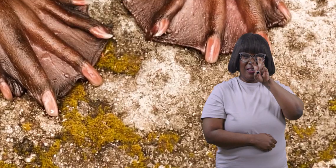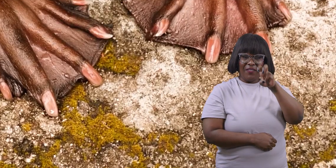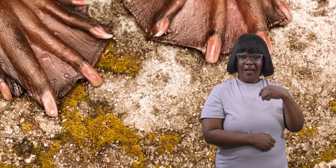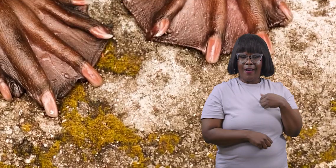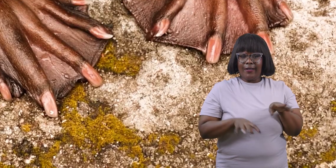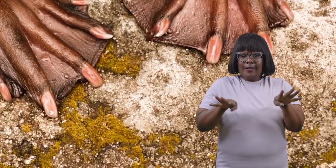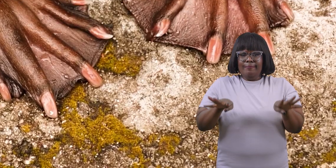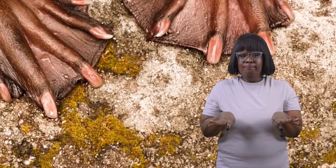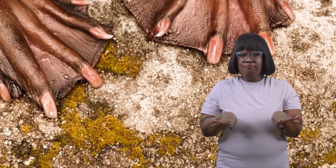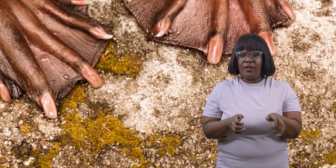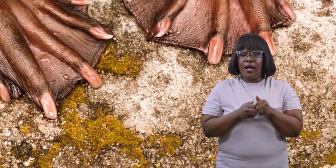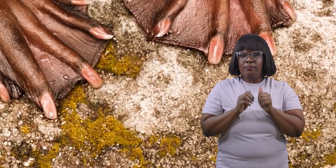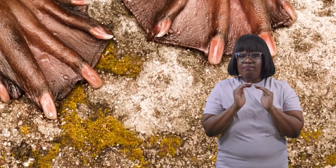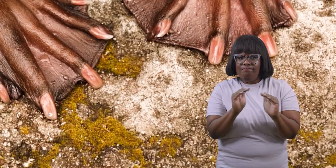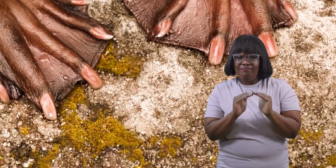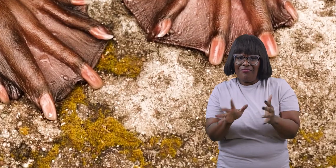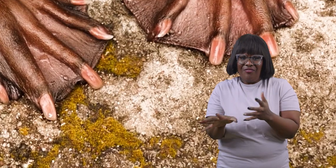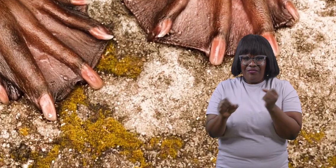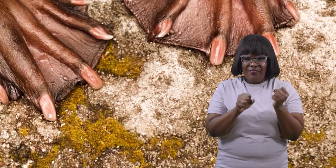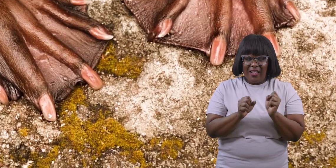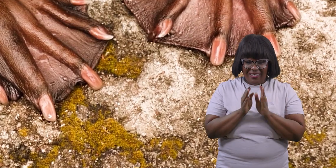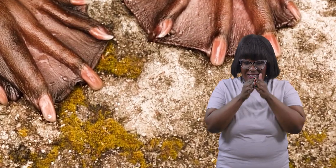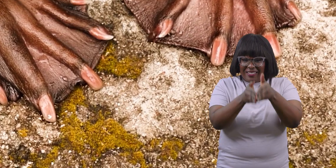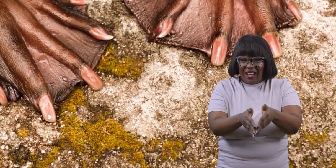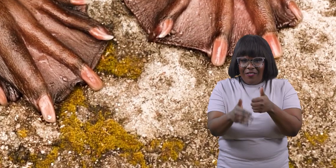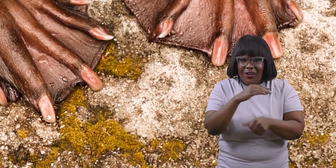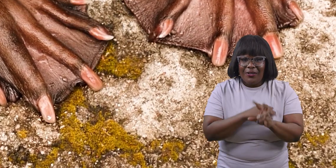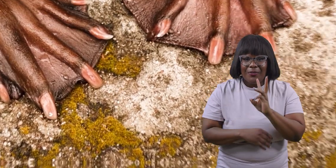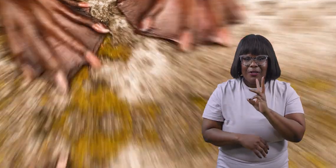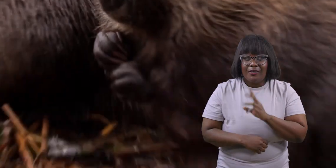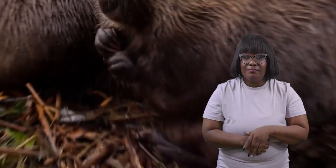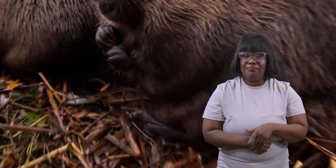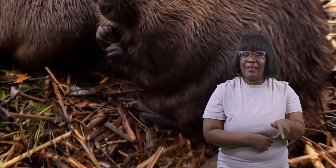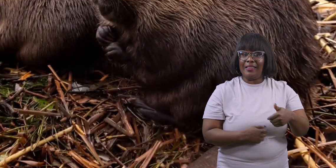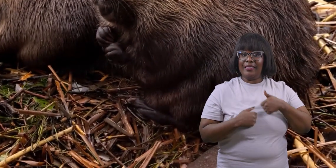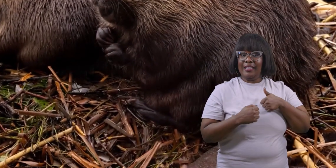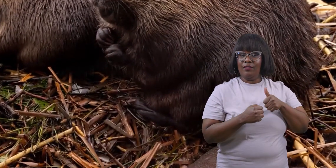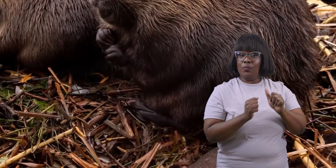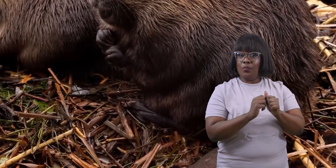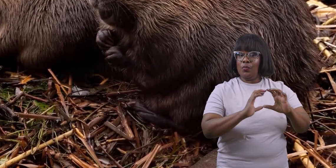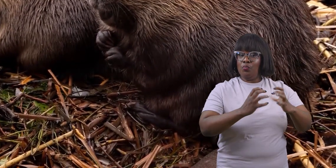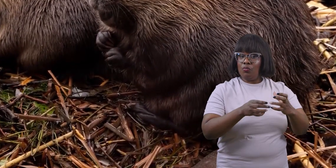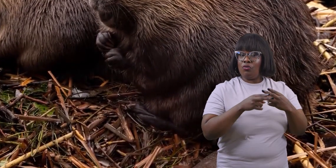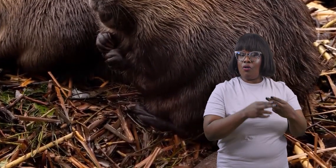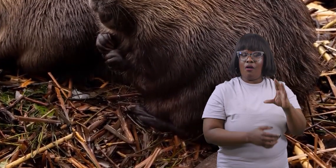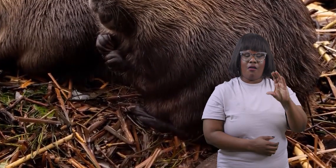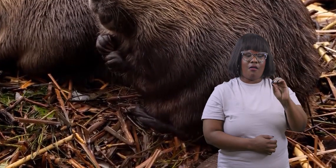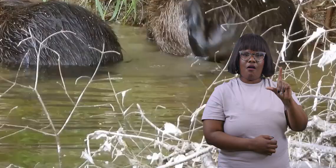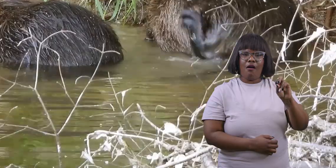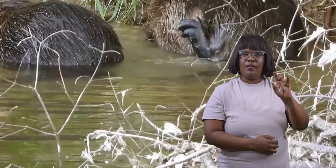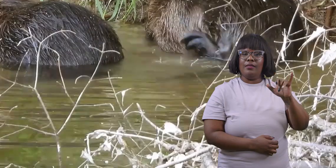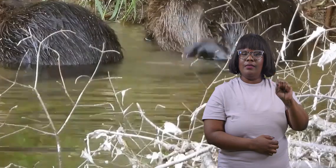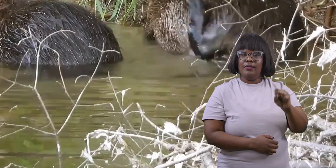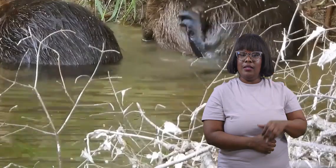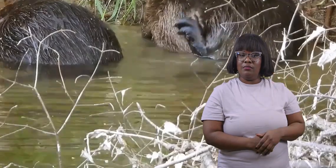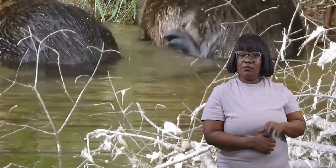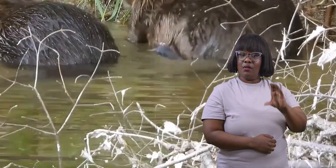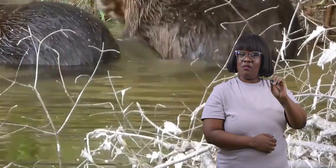webbed feet that help them swim fast and dive underwater they live in groups called colonies these colonies usually